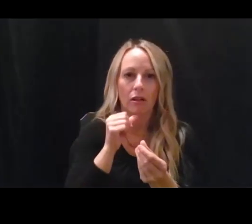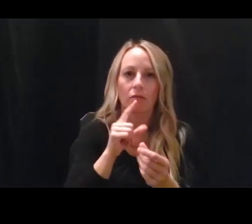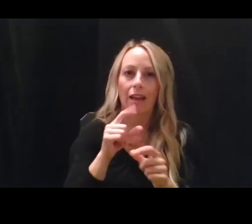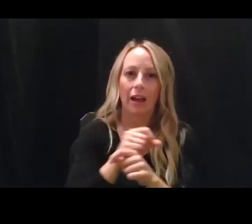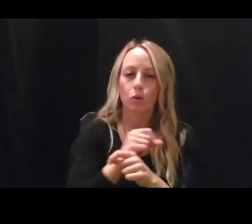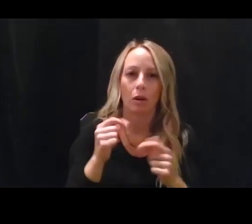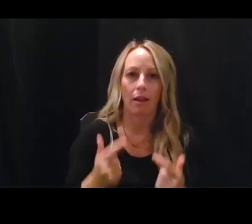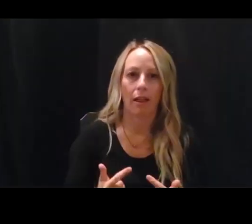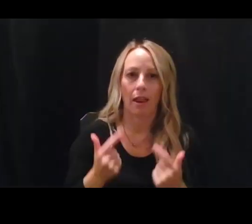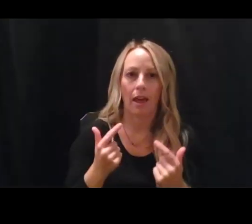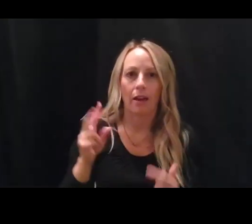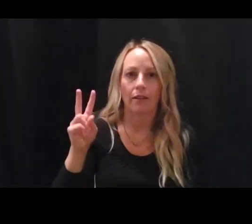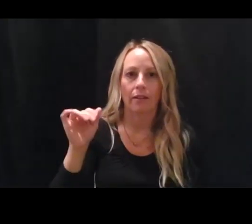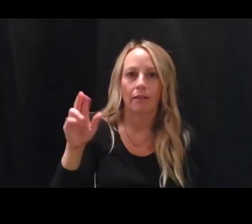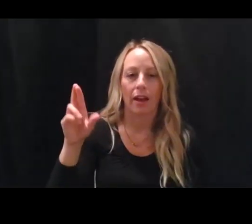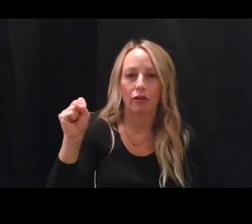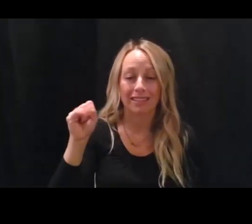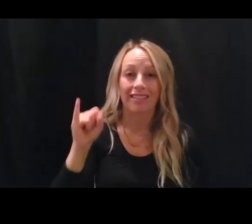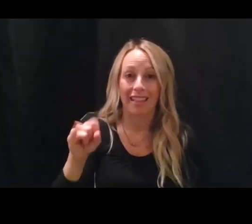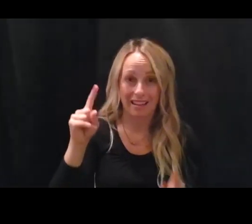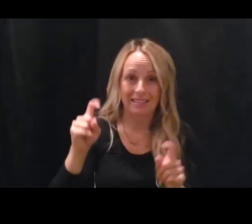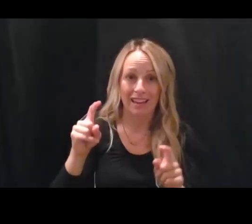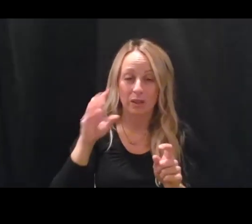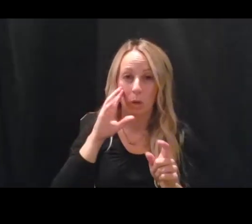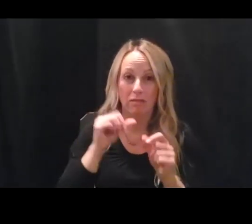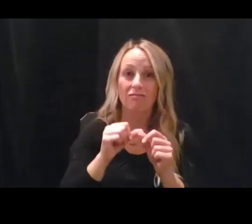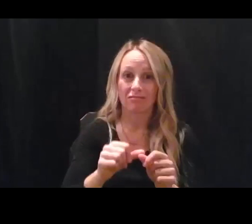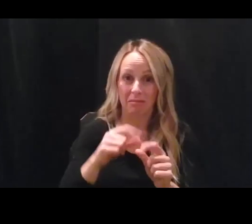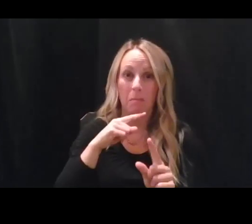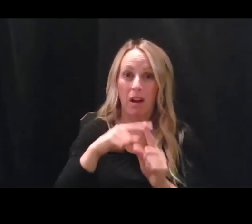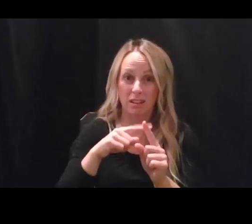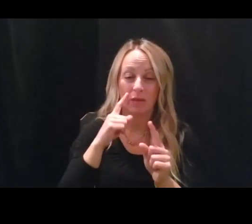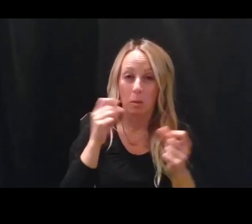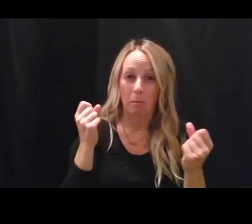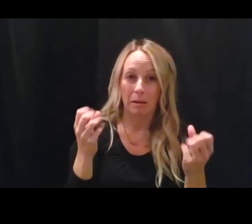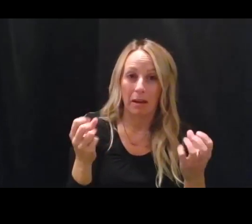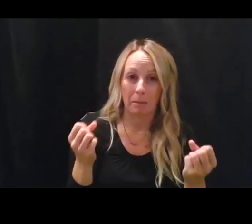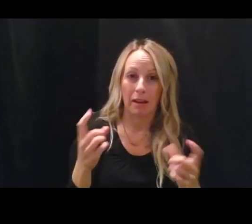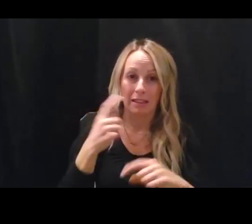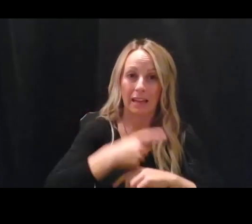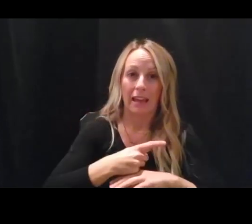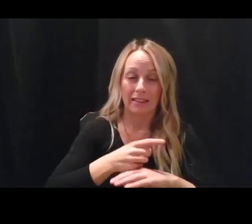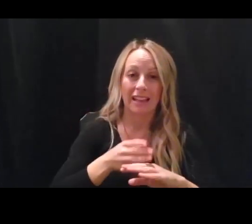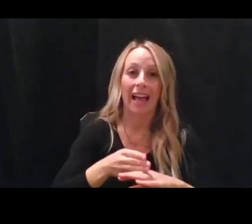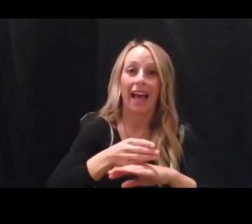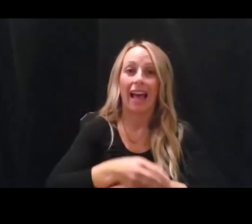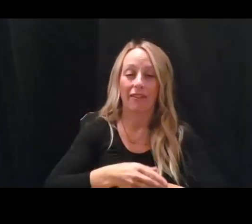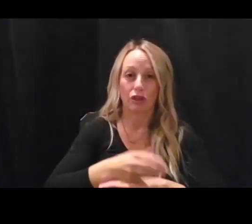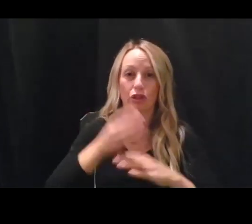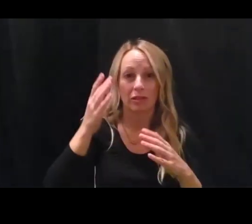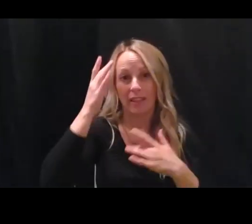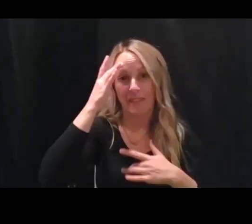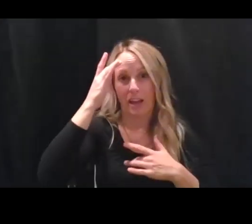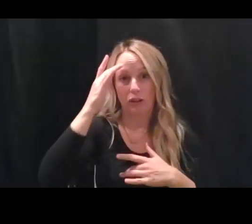So that test stays positive for many, many, many days after the virus itself